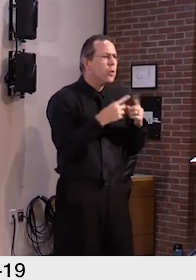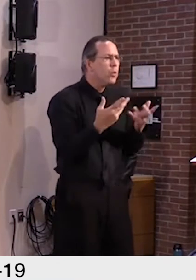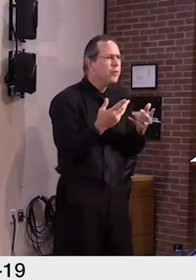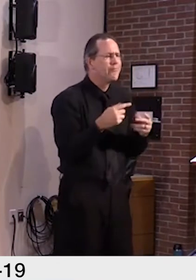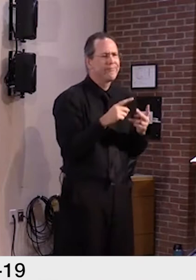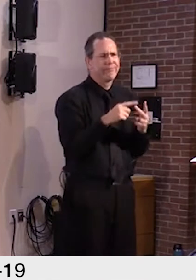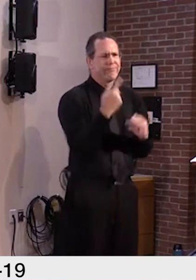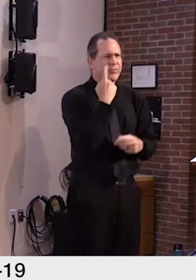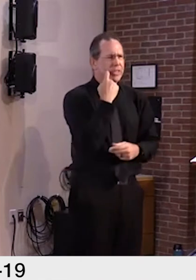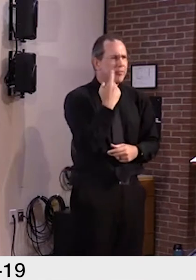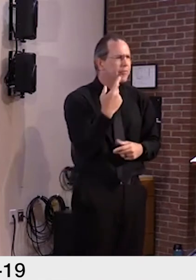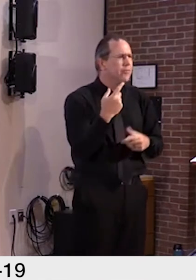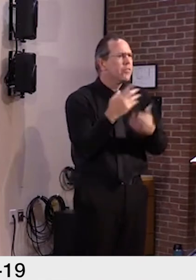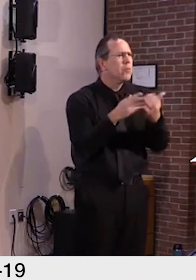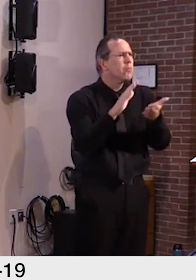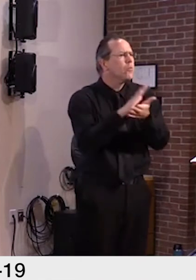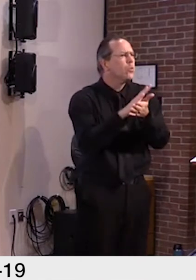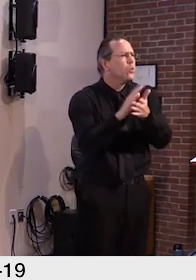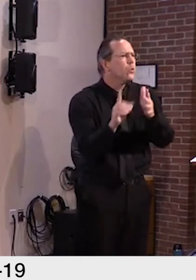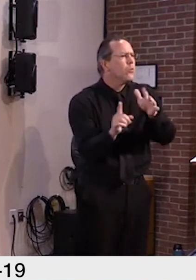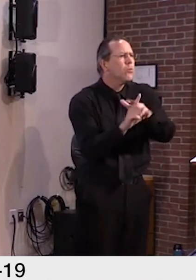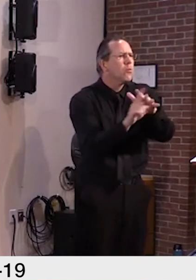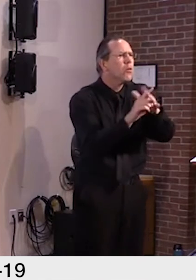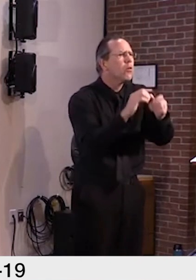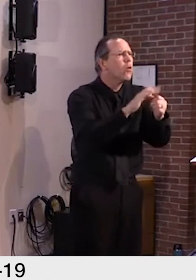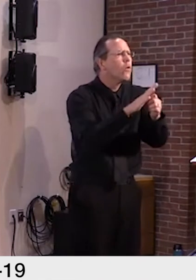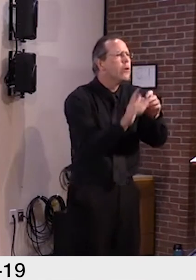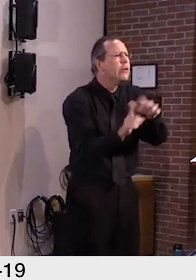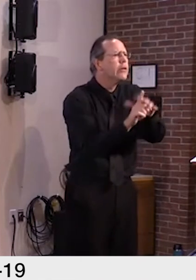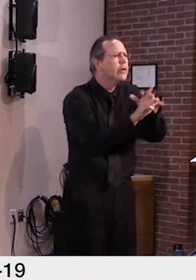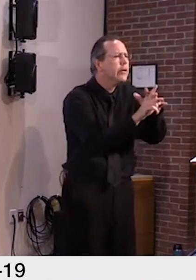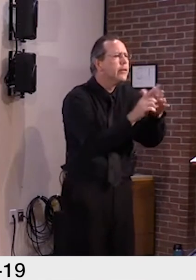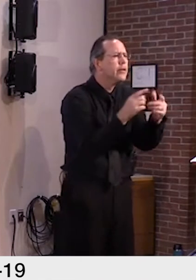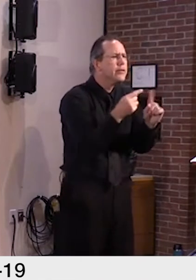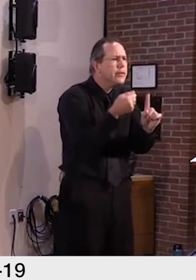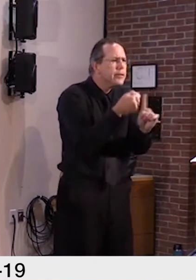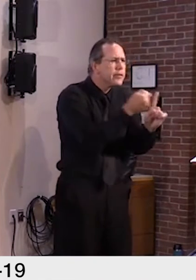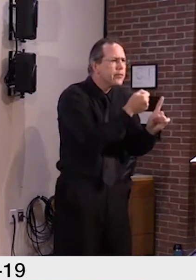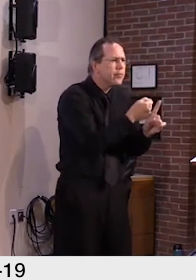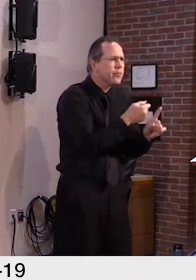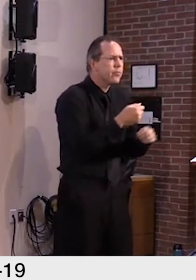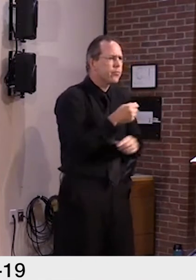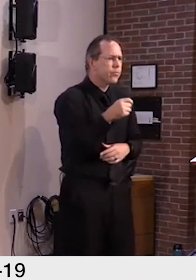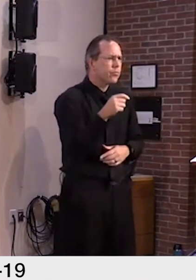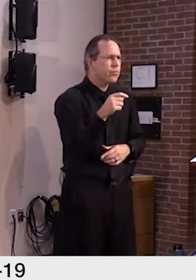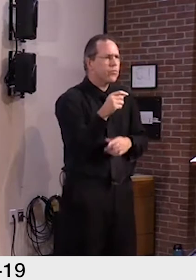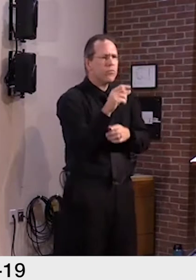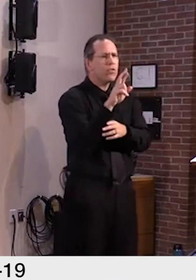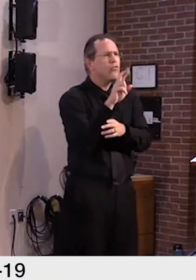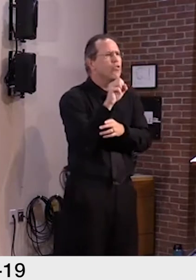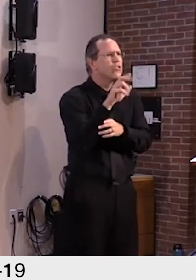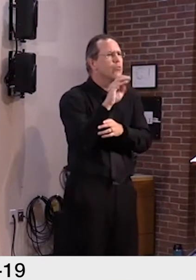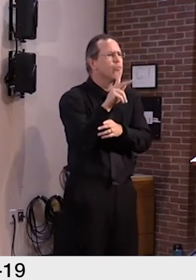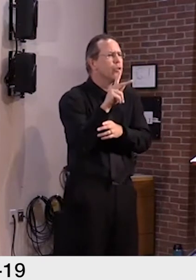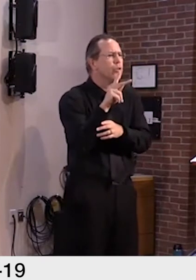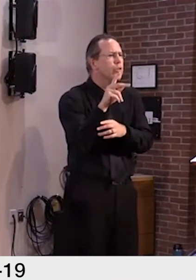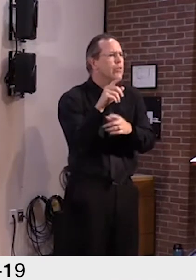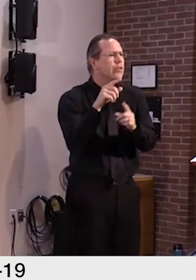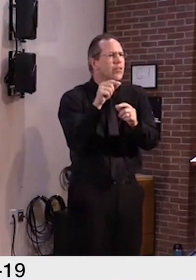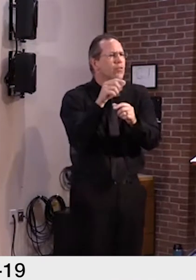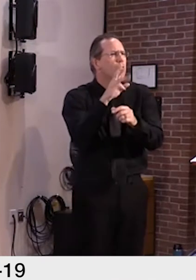We organized the debriefing process to further refine our ability to support schools when positive cases emerge.